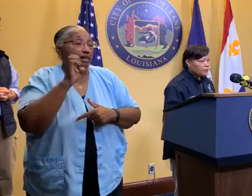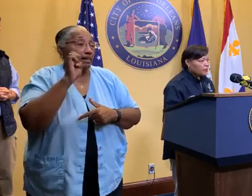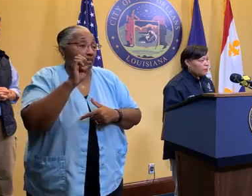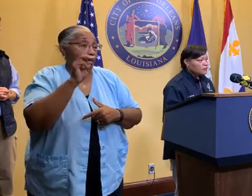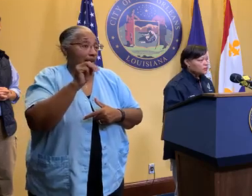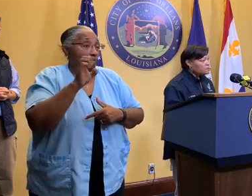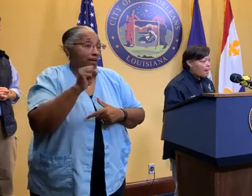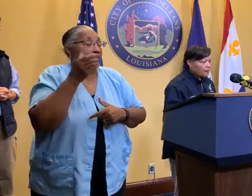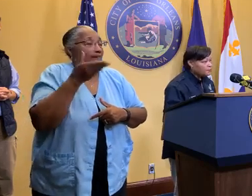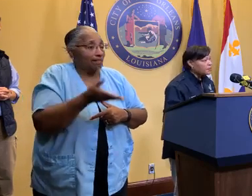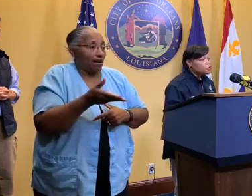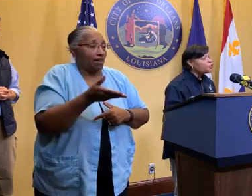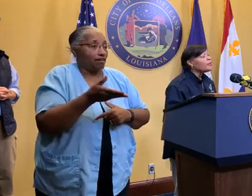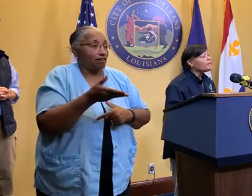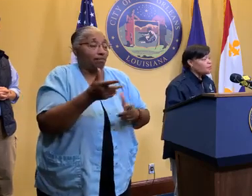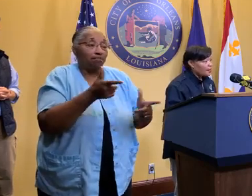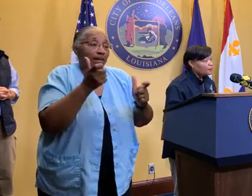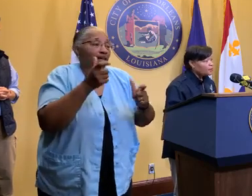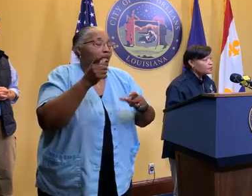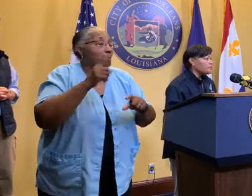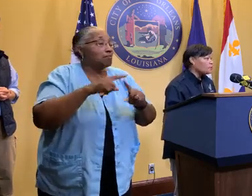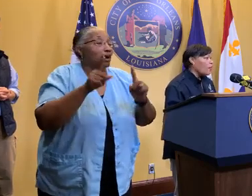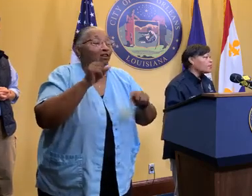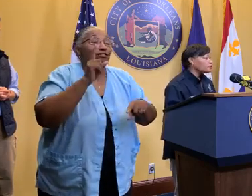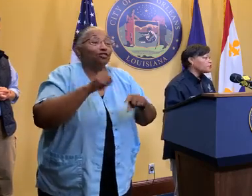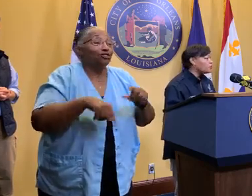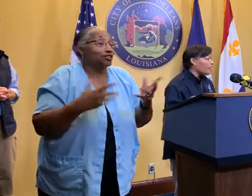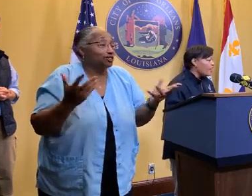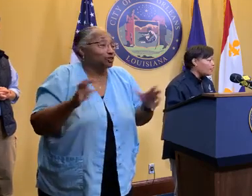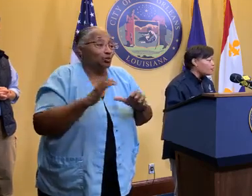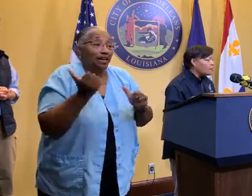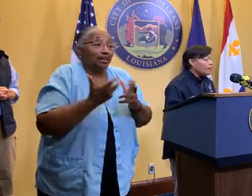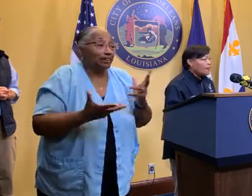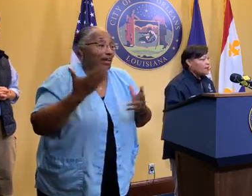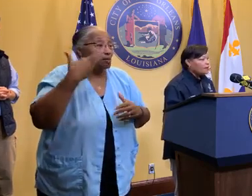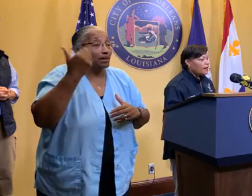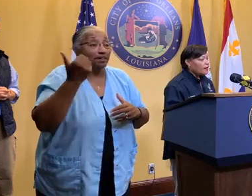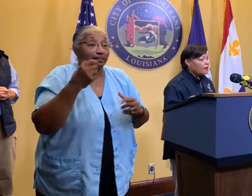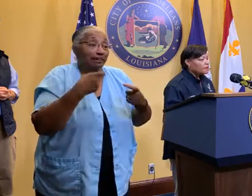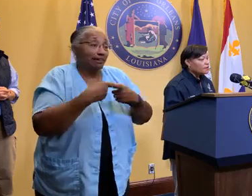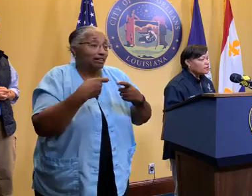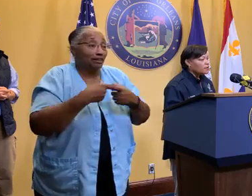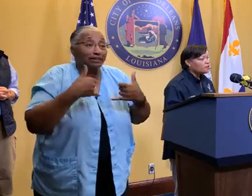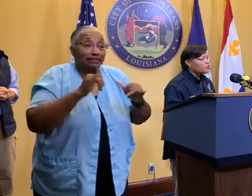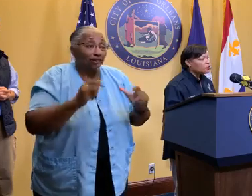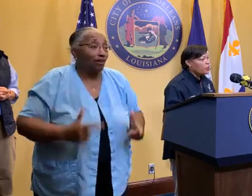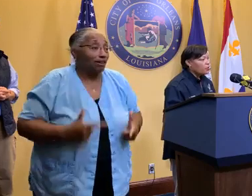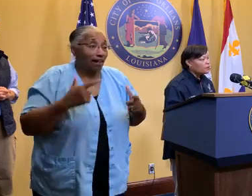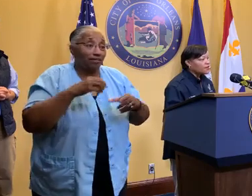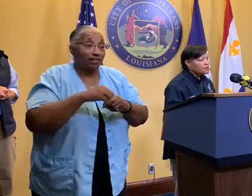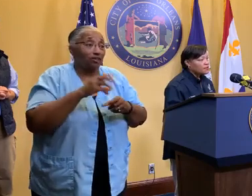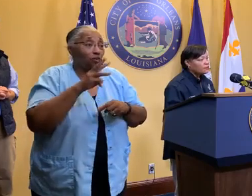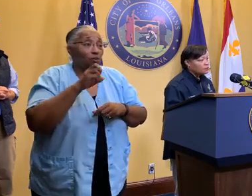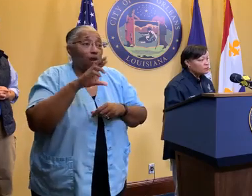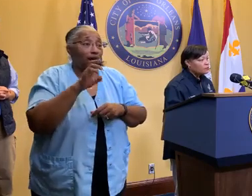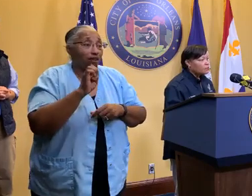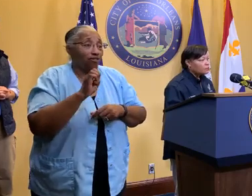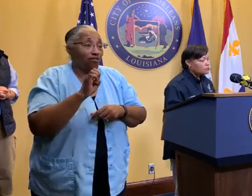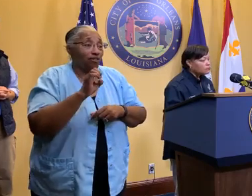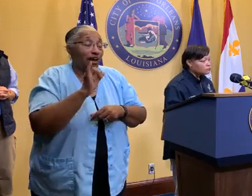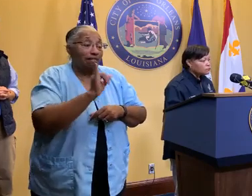there on the spot but couldn't do anything because the wires were still alive and the individual resident,